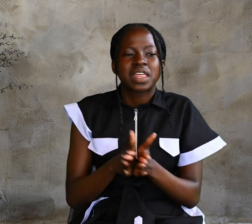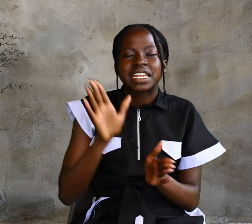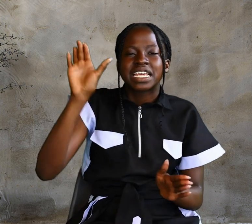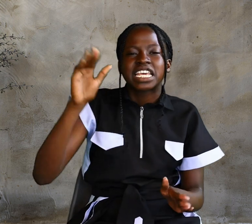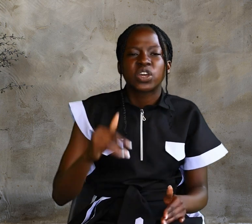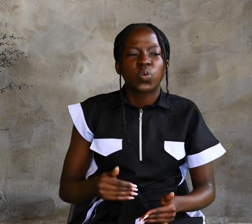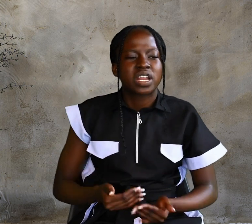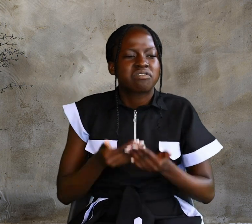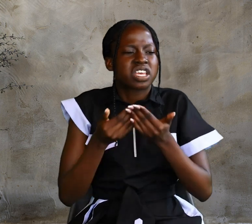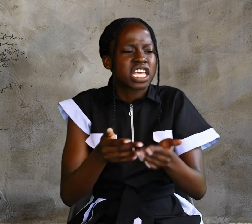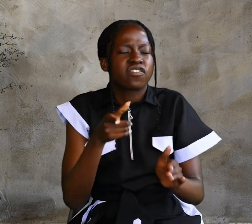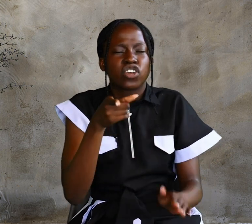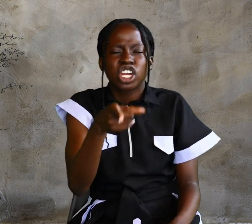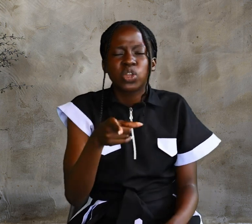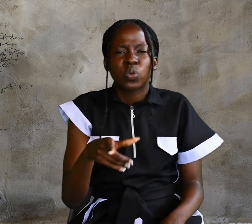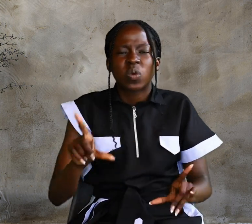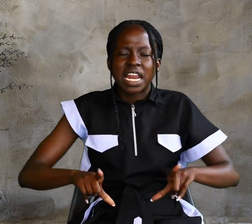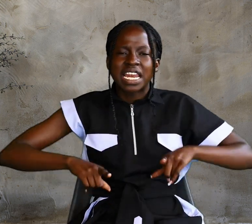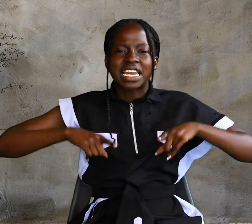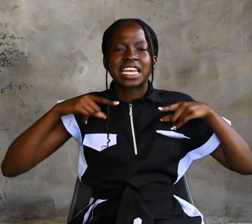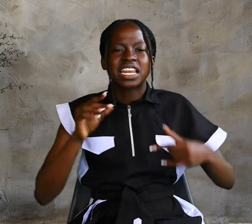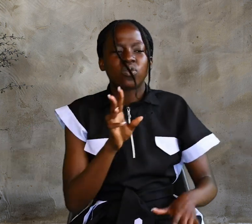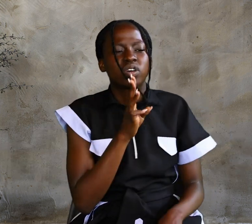would have given you living water.